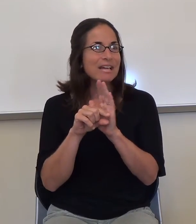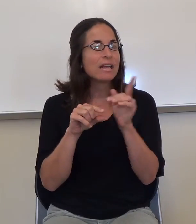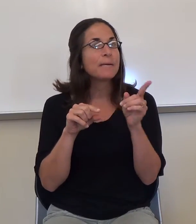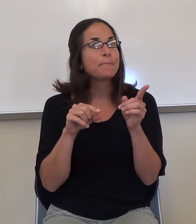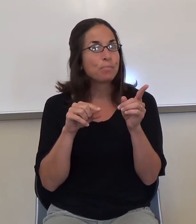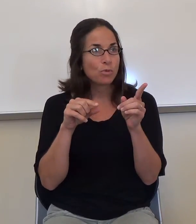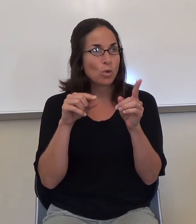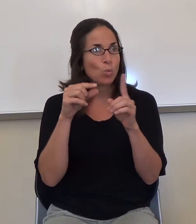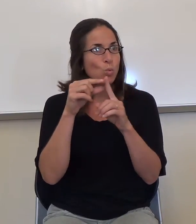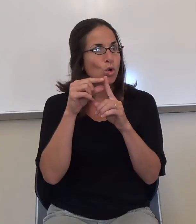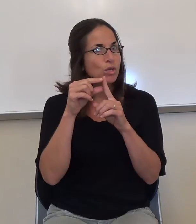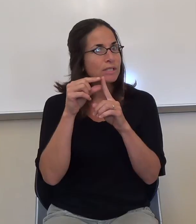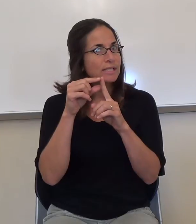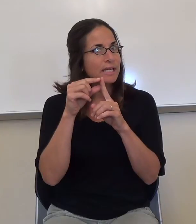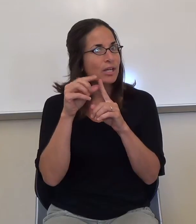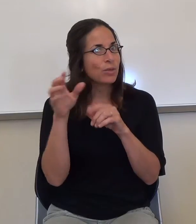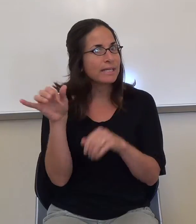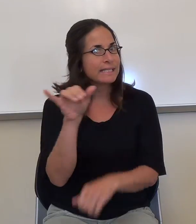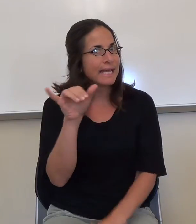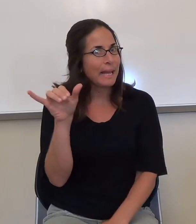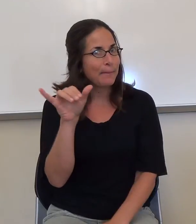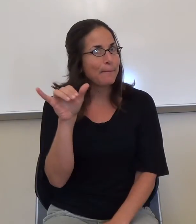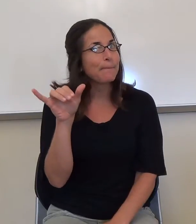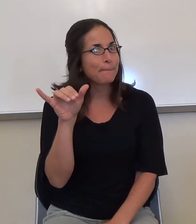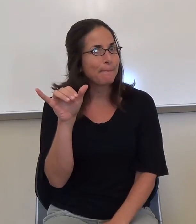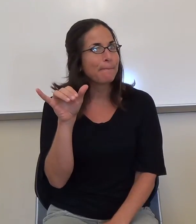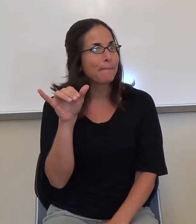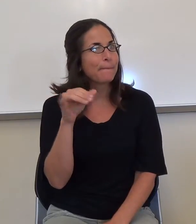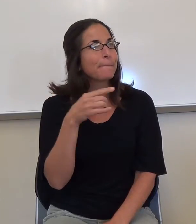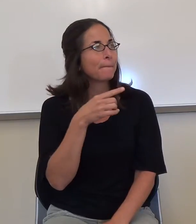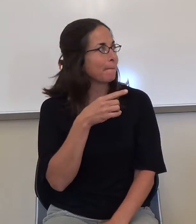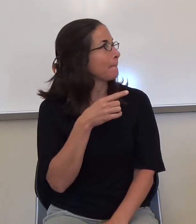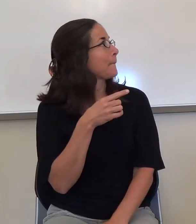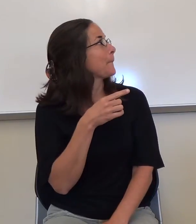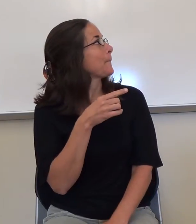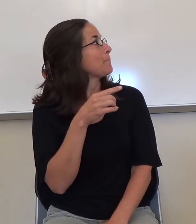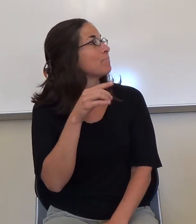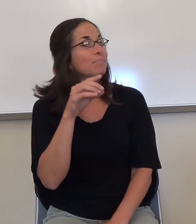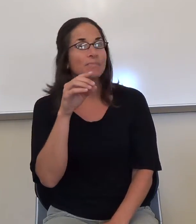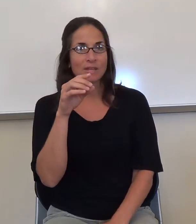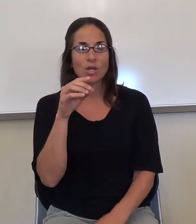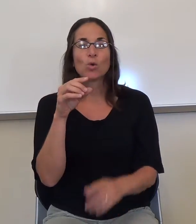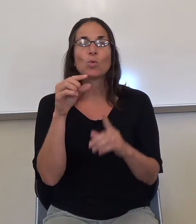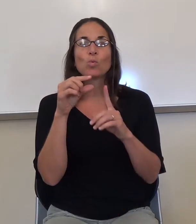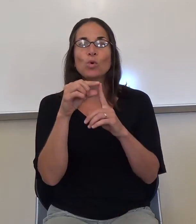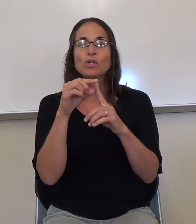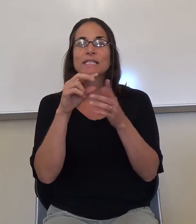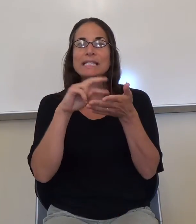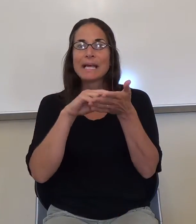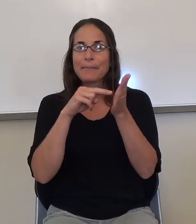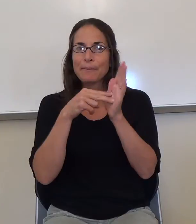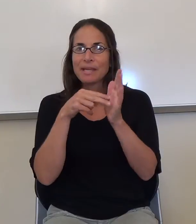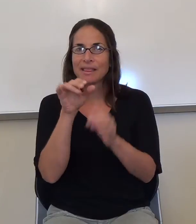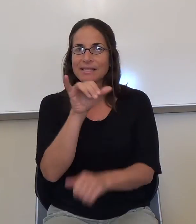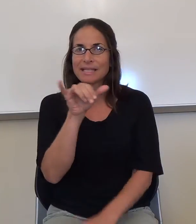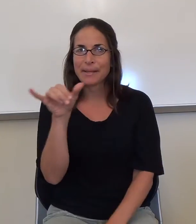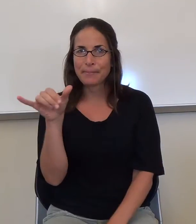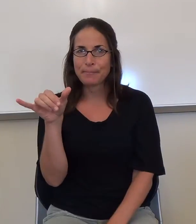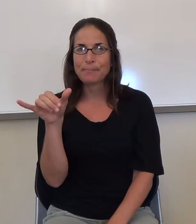the same? Yeah. Words, and this is always tricky. Synonyms are words that mean the same. So, mean the same. Yeah.